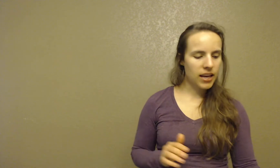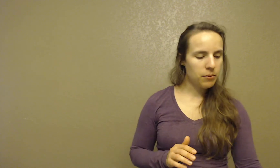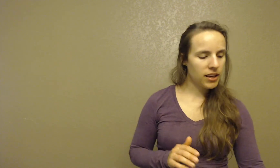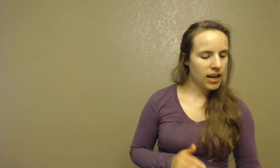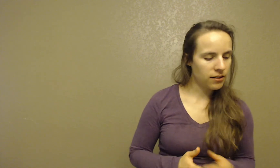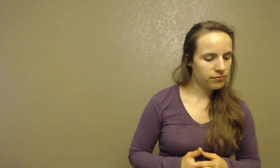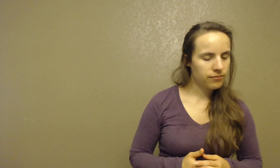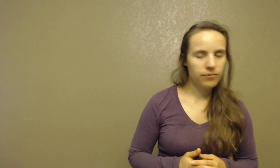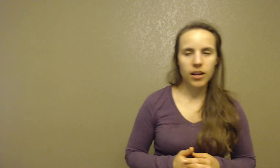same again.